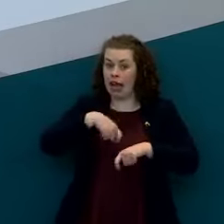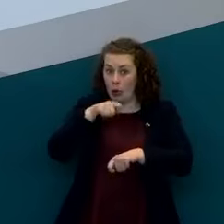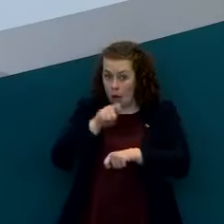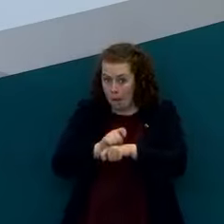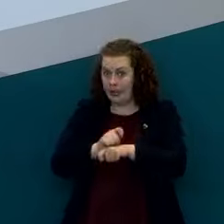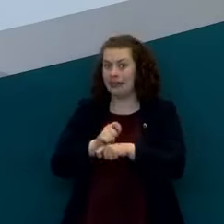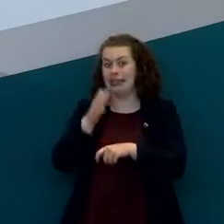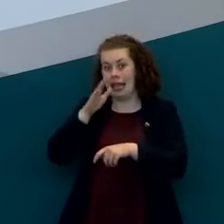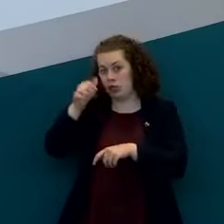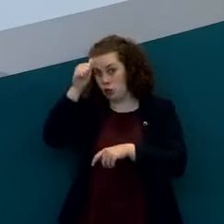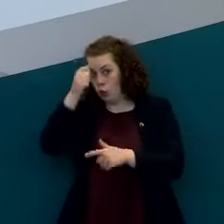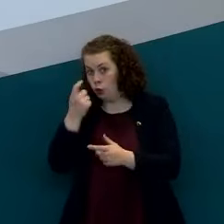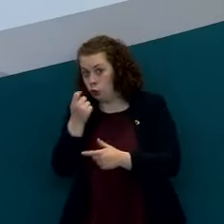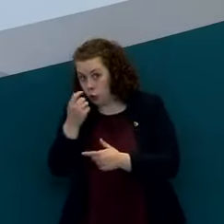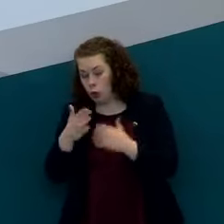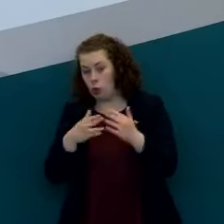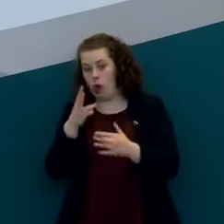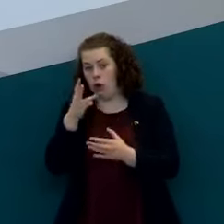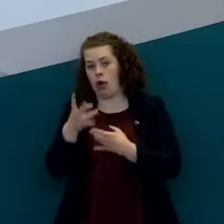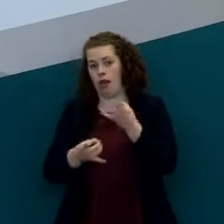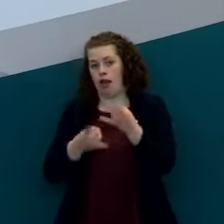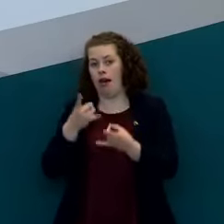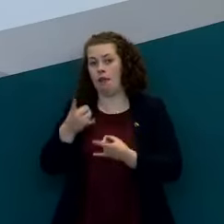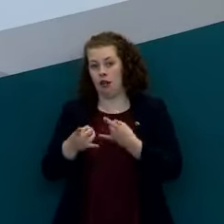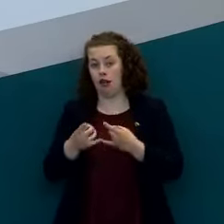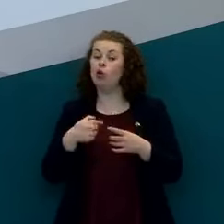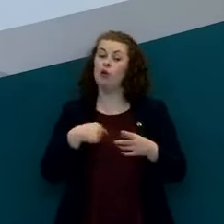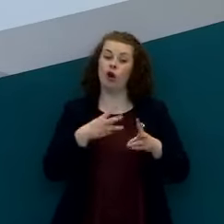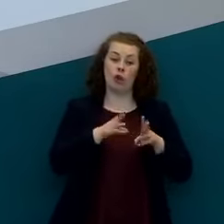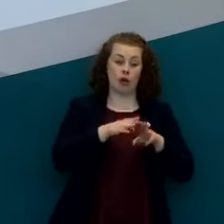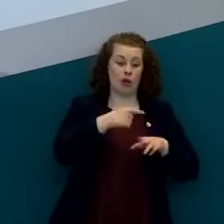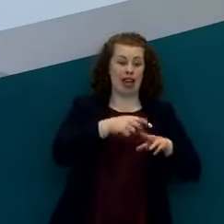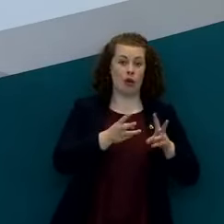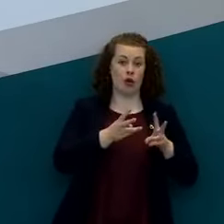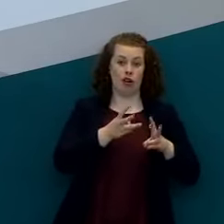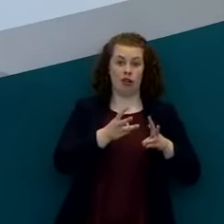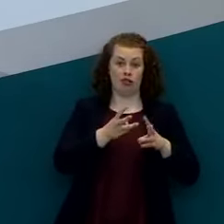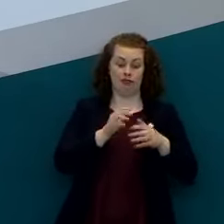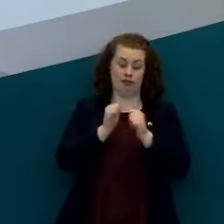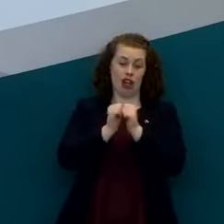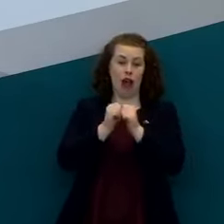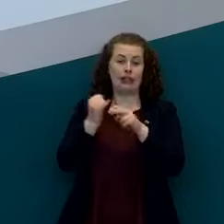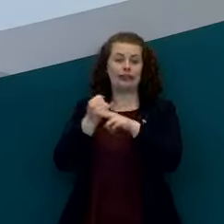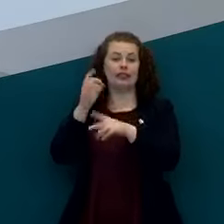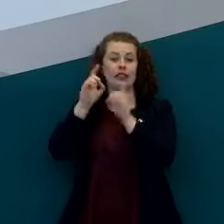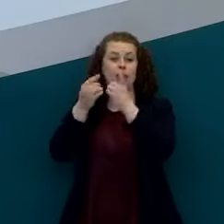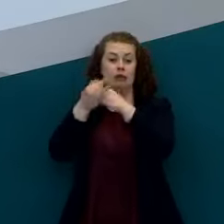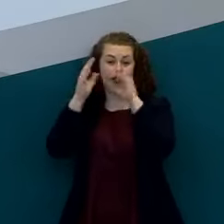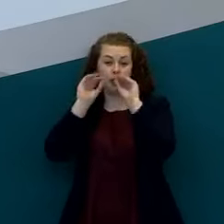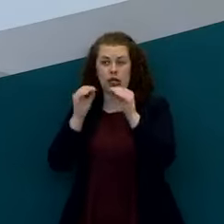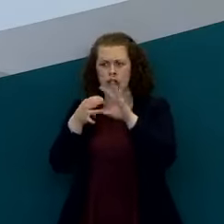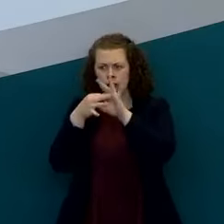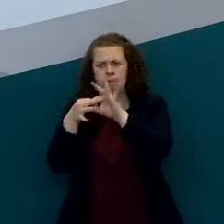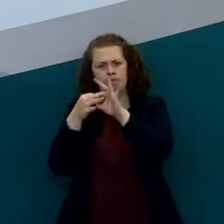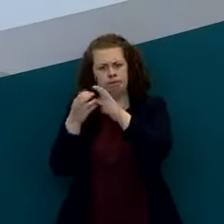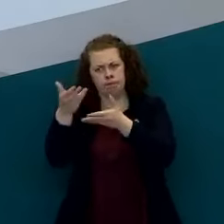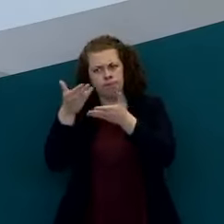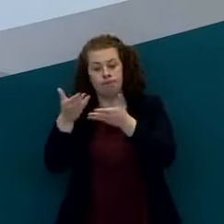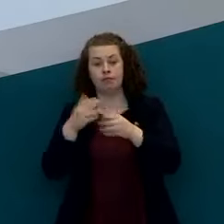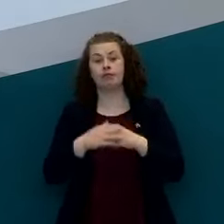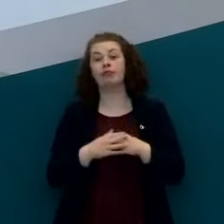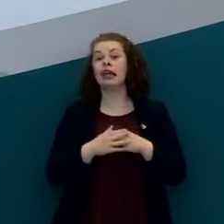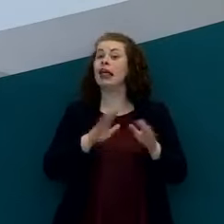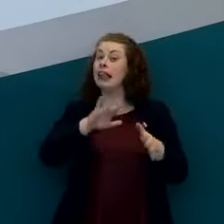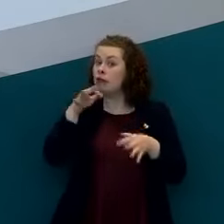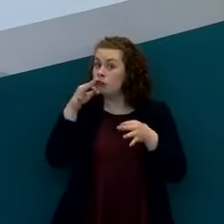we possibly can and continue to engage with our um with our our colleagues in the department of education to that end i think i would take the opportunity to encourage leaving search